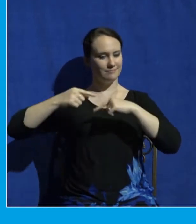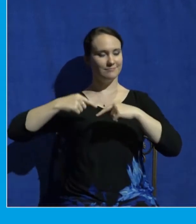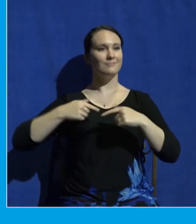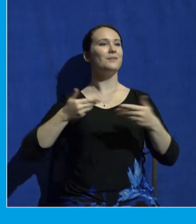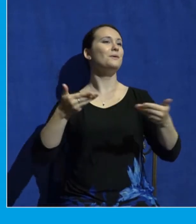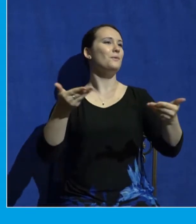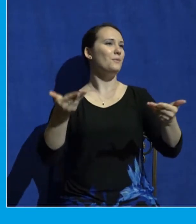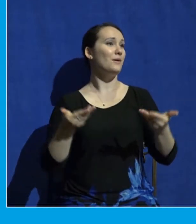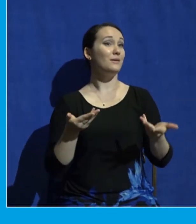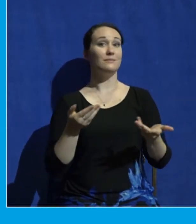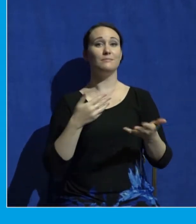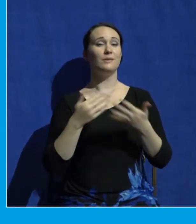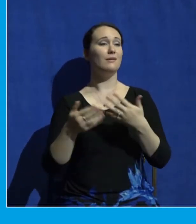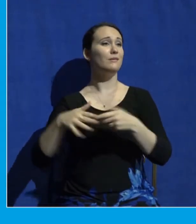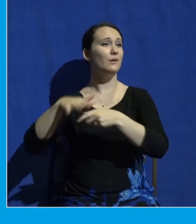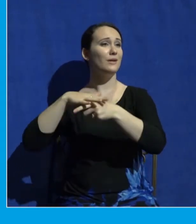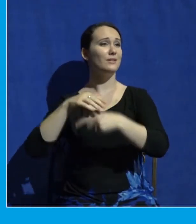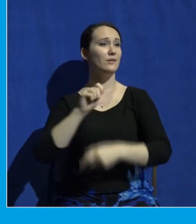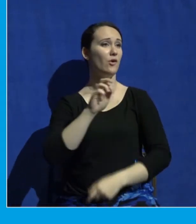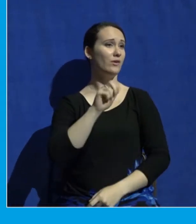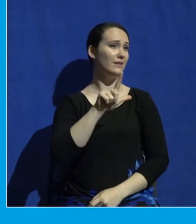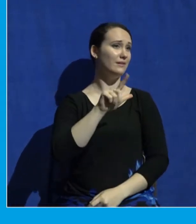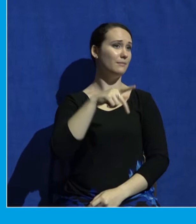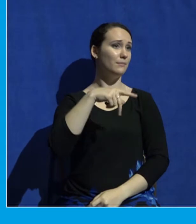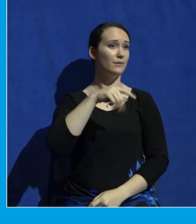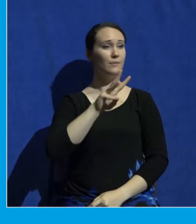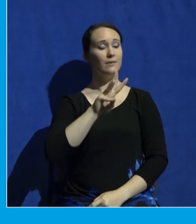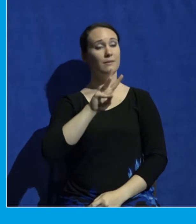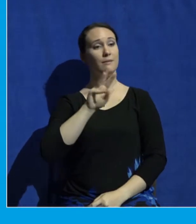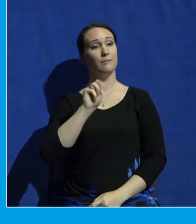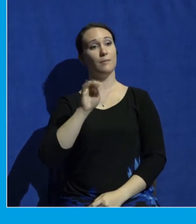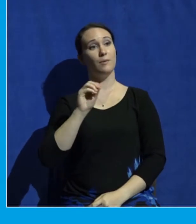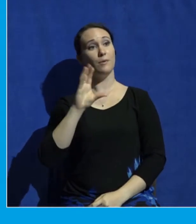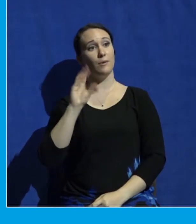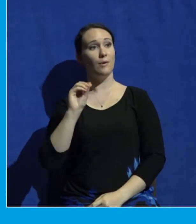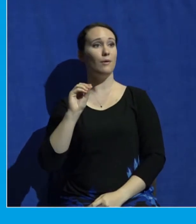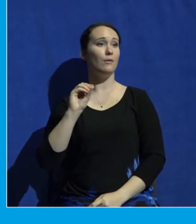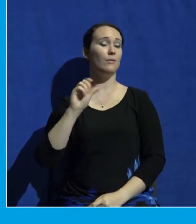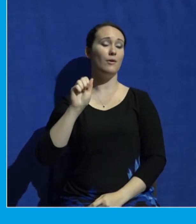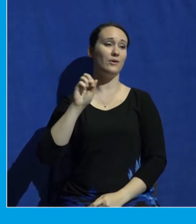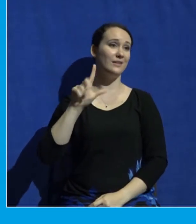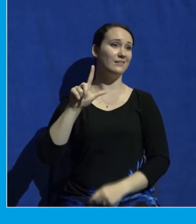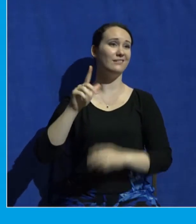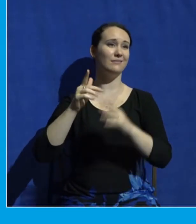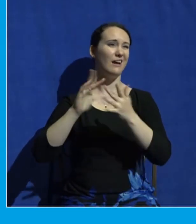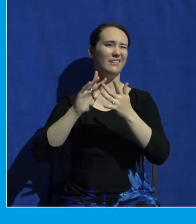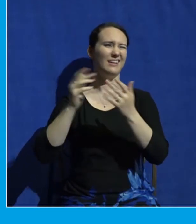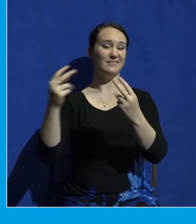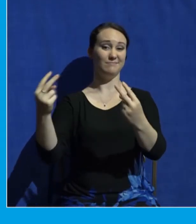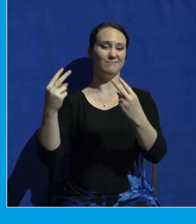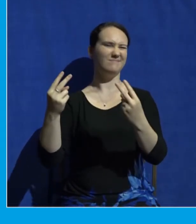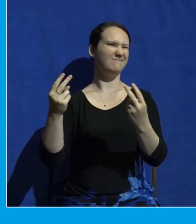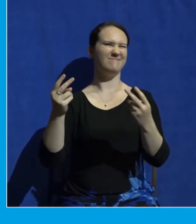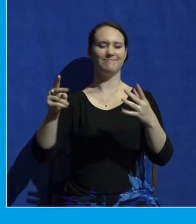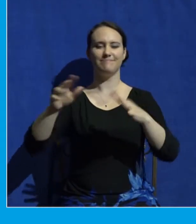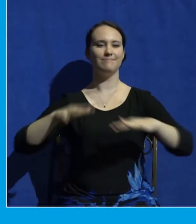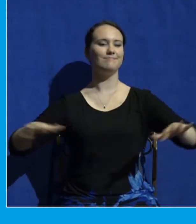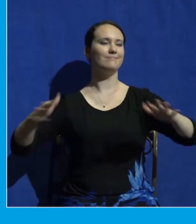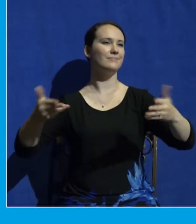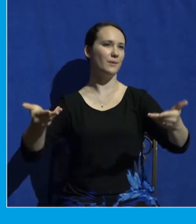Arlington, Prince William, Loudoun, Montgomery County, online. And I want to lead us across all our locations and all the different places where we're gathered